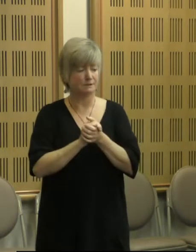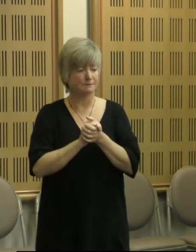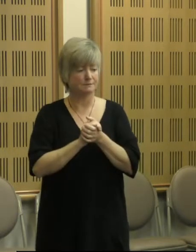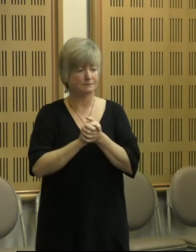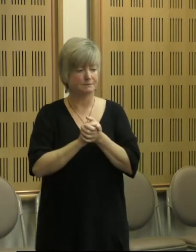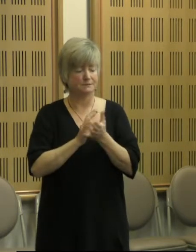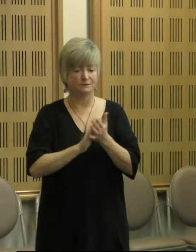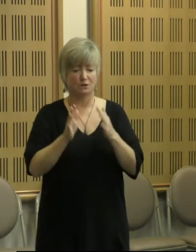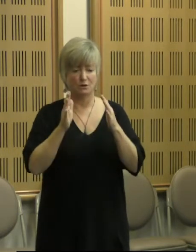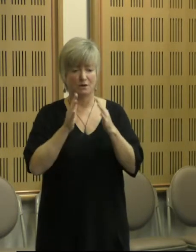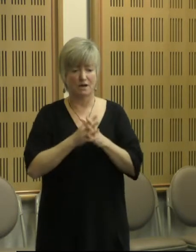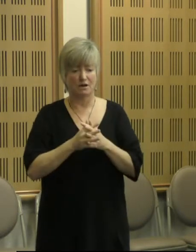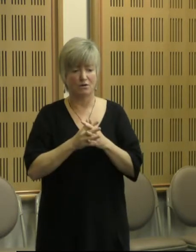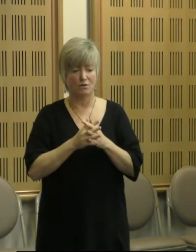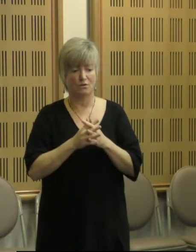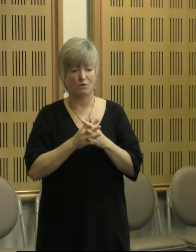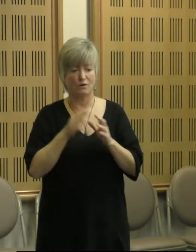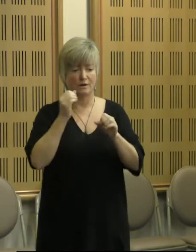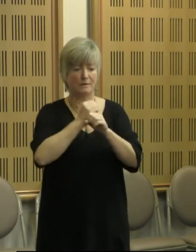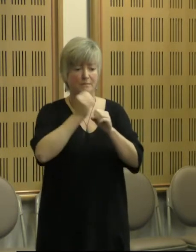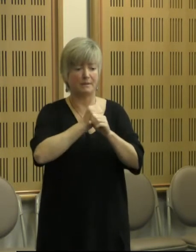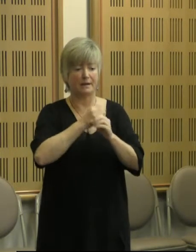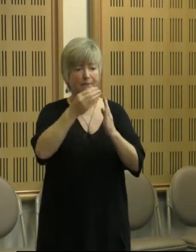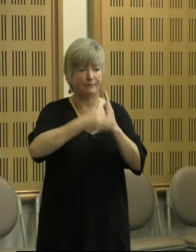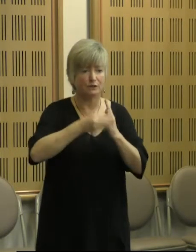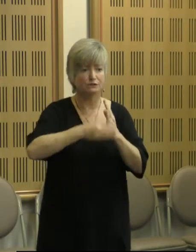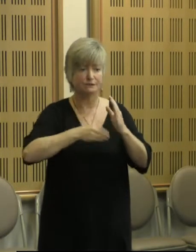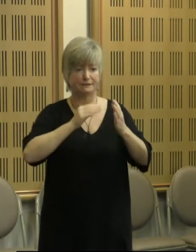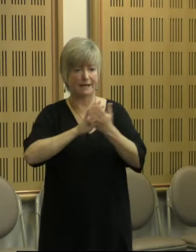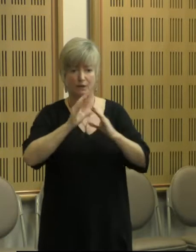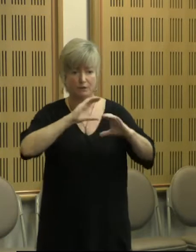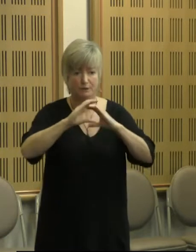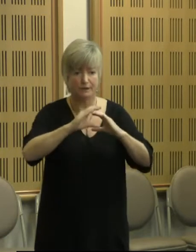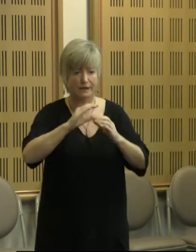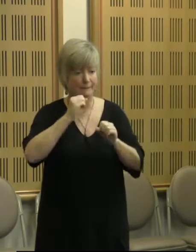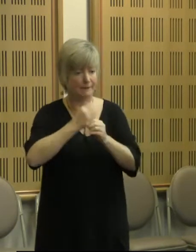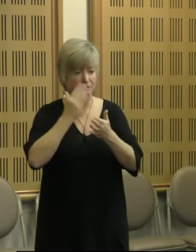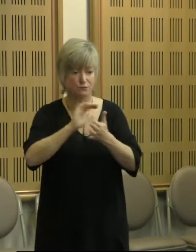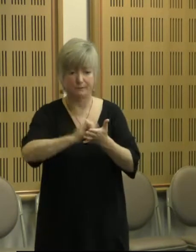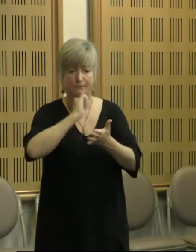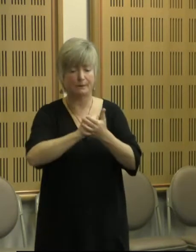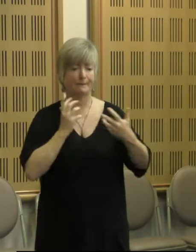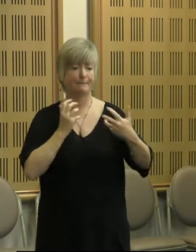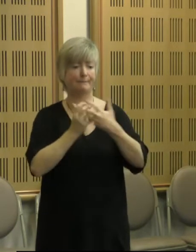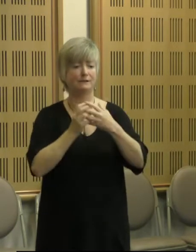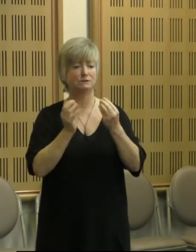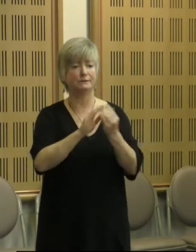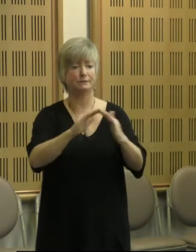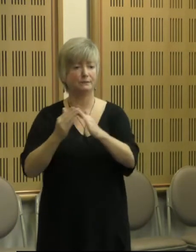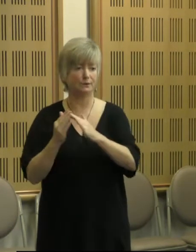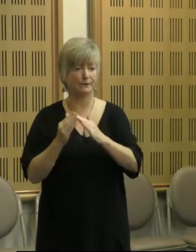generally make our offices and brochures, communications, everything we do, more appropriate for the Aboriginal community.